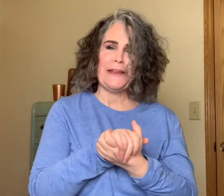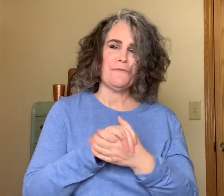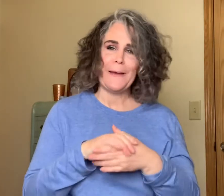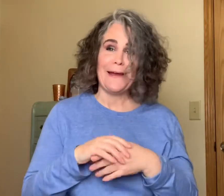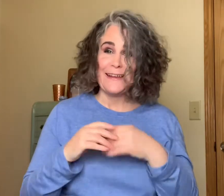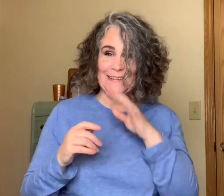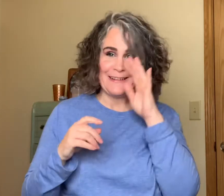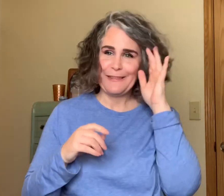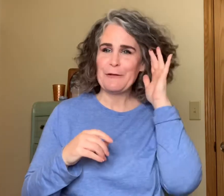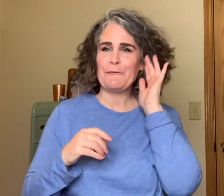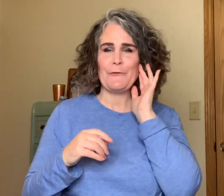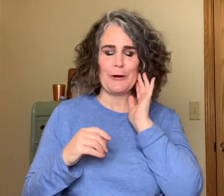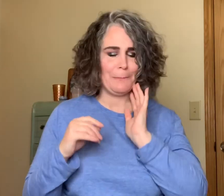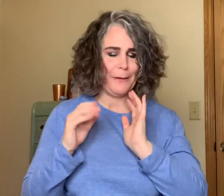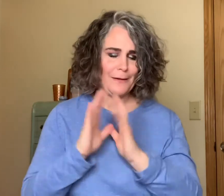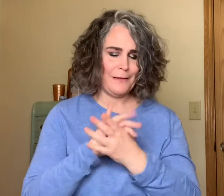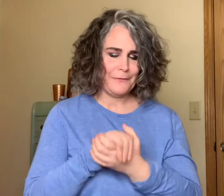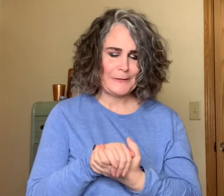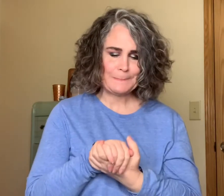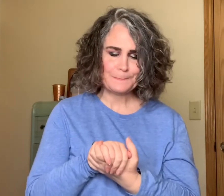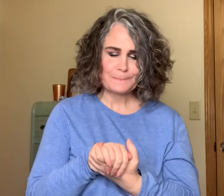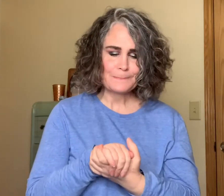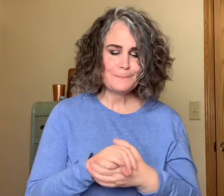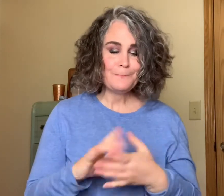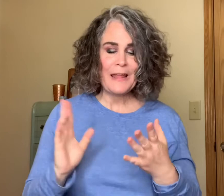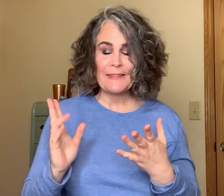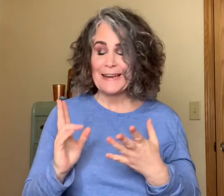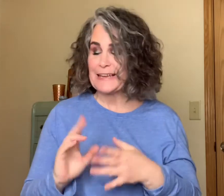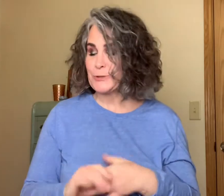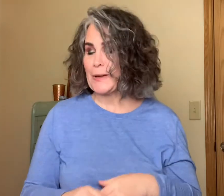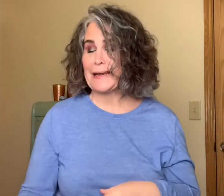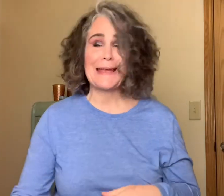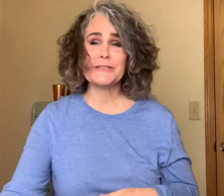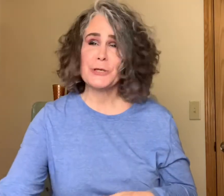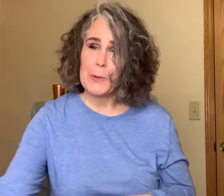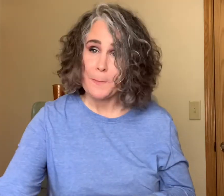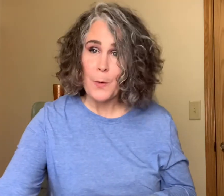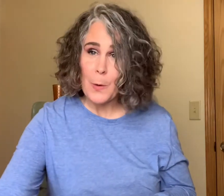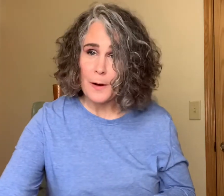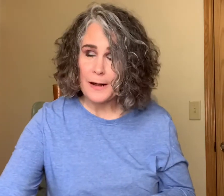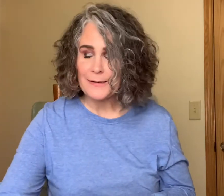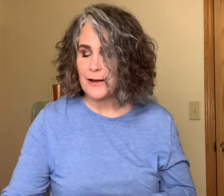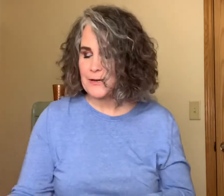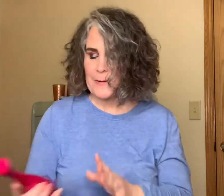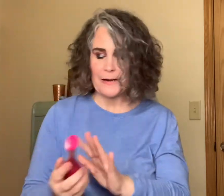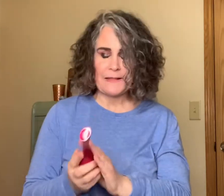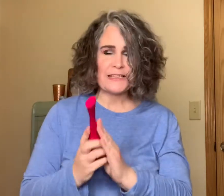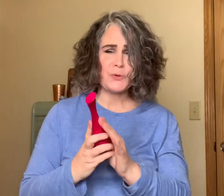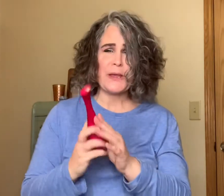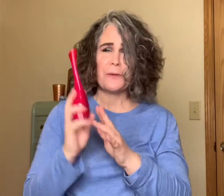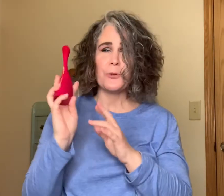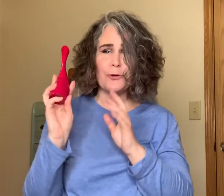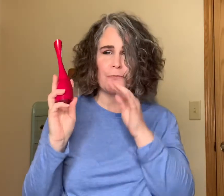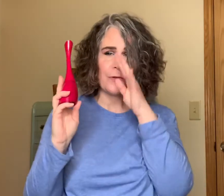give my eye teeth for a bottle of it the next one Kenzo Amore I talked about it last week beautiful